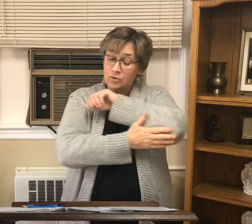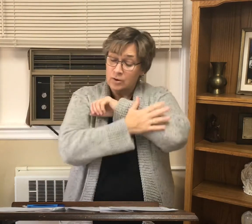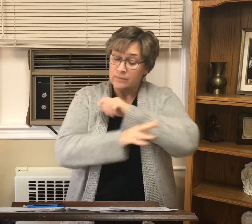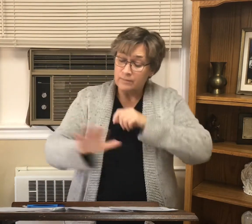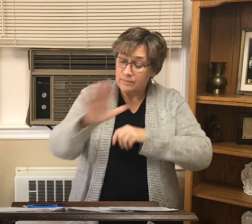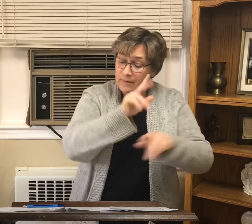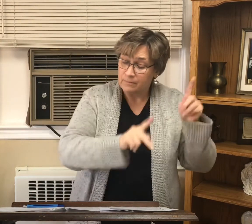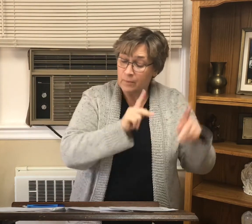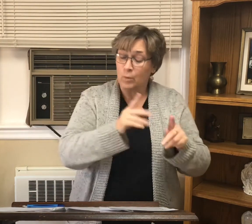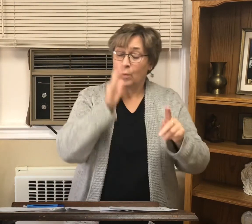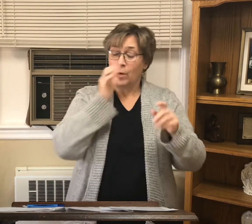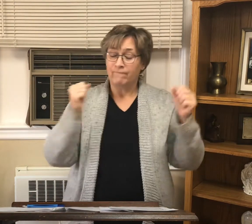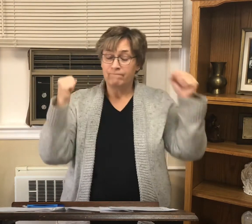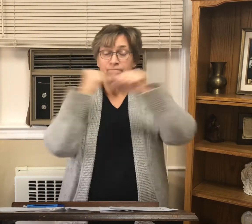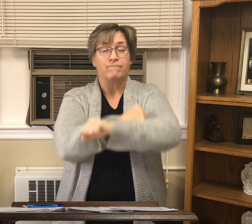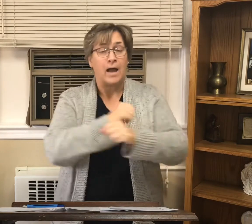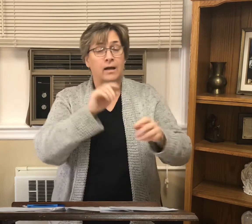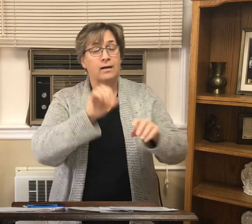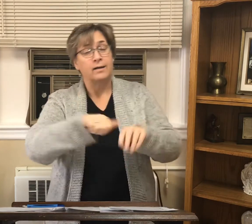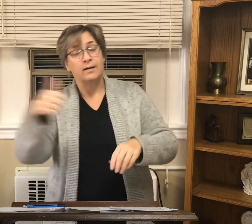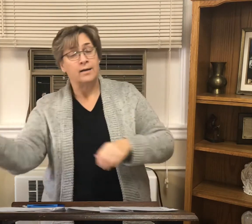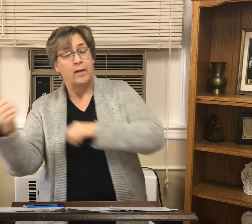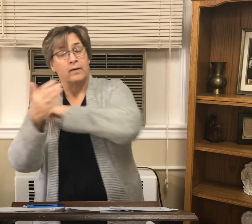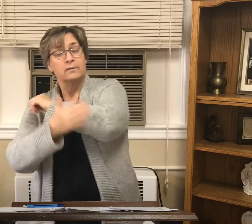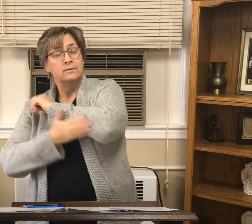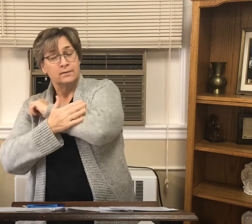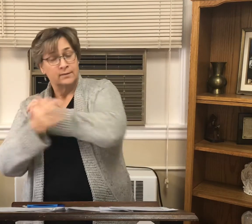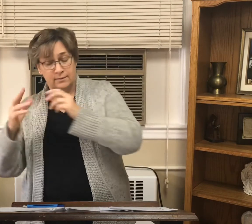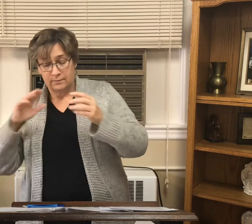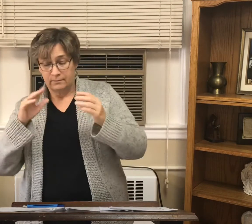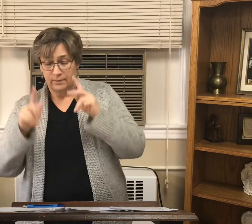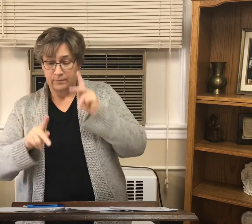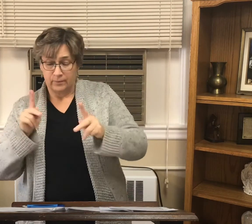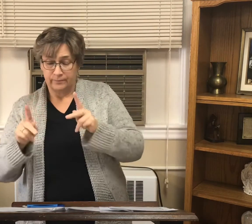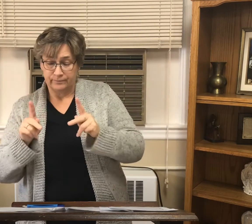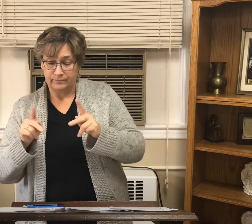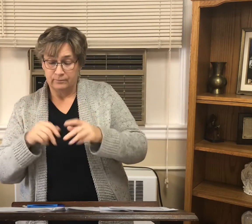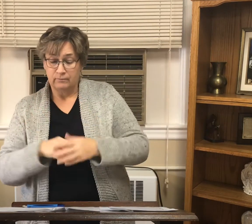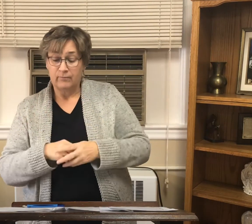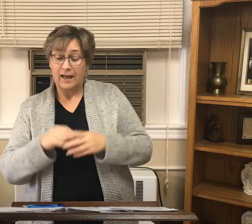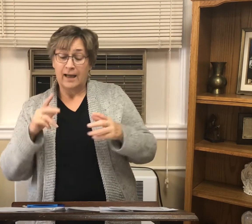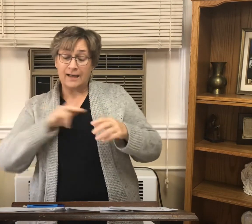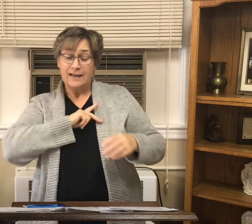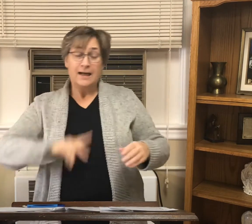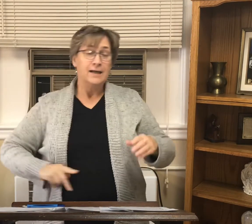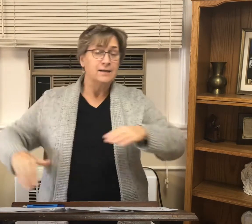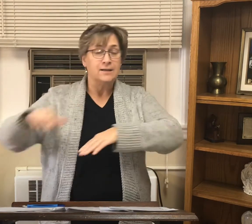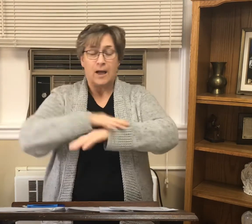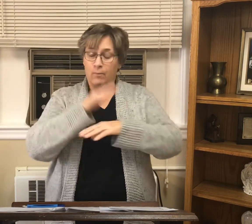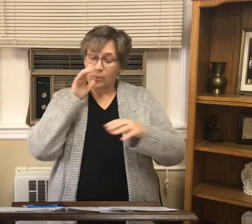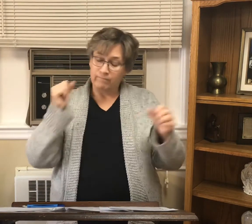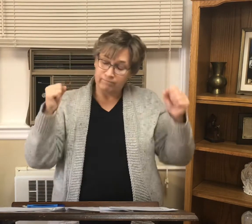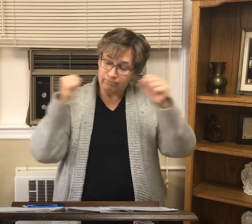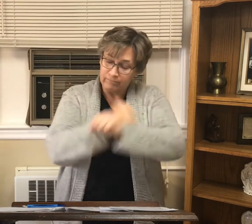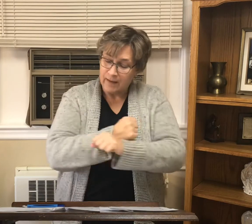will rise against nation and kingdom against kingdom there will be powerful